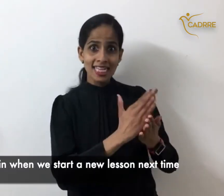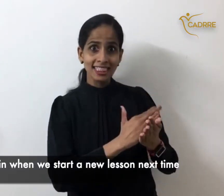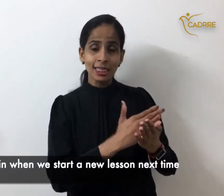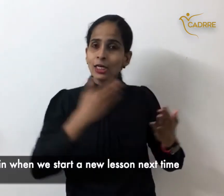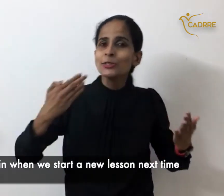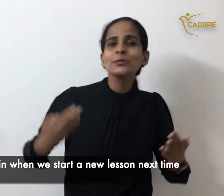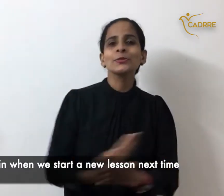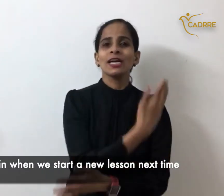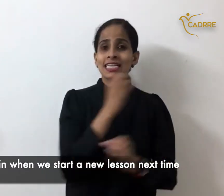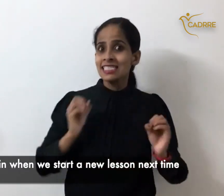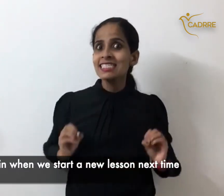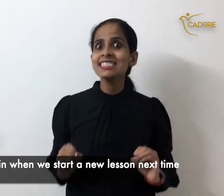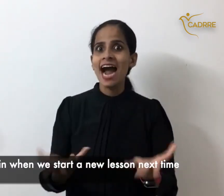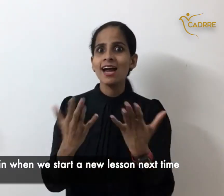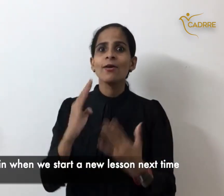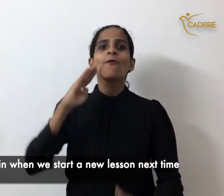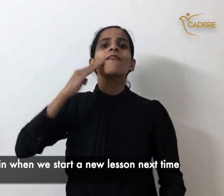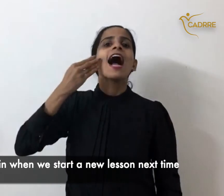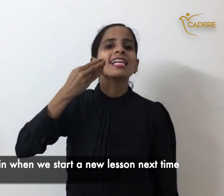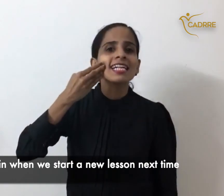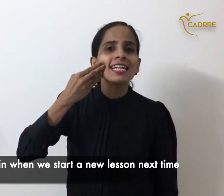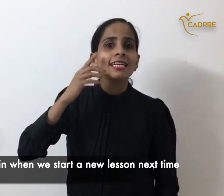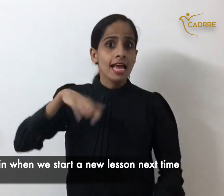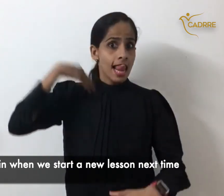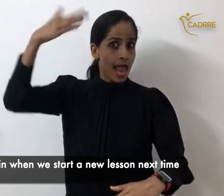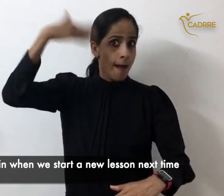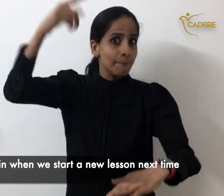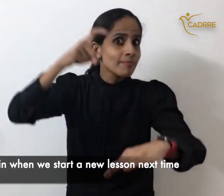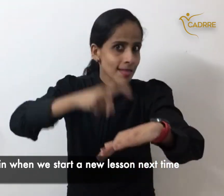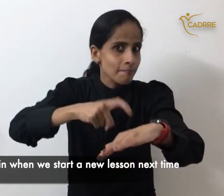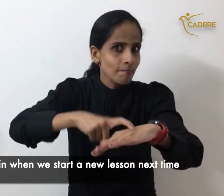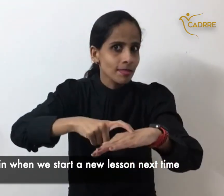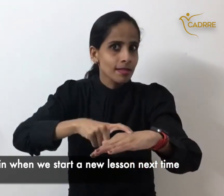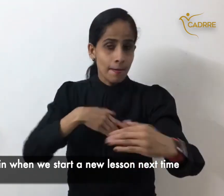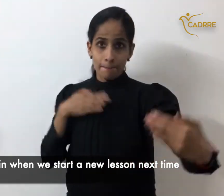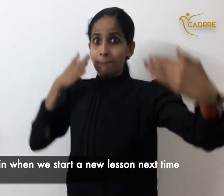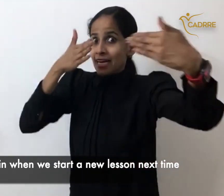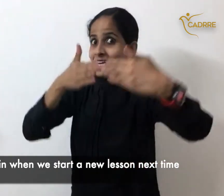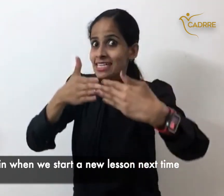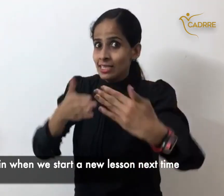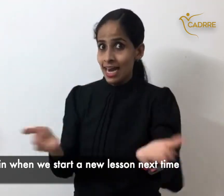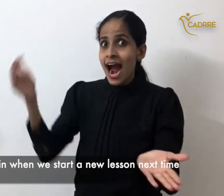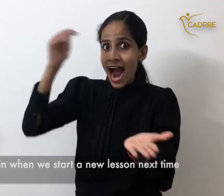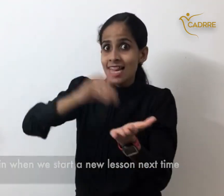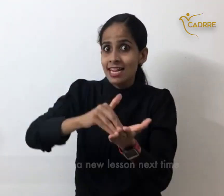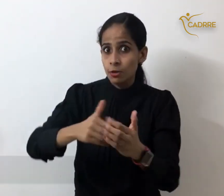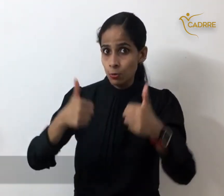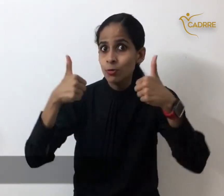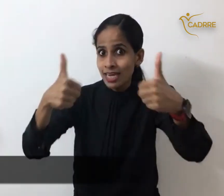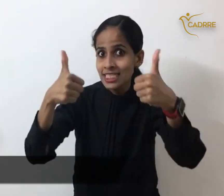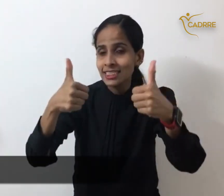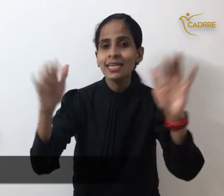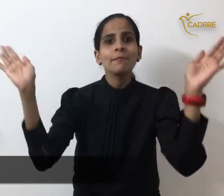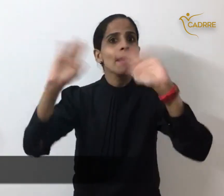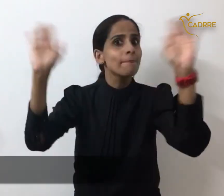We will meet again when we start a new lesson next time, okay? Bye-bye!